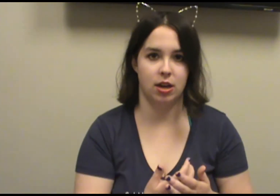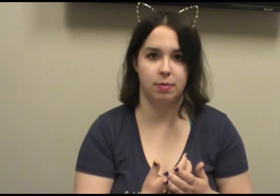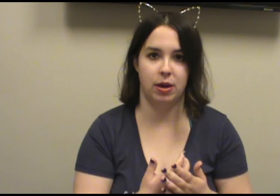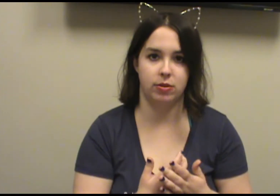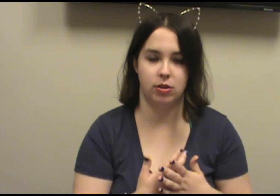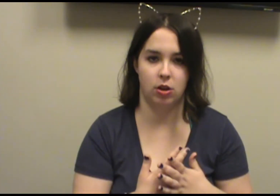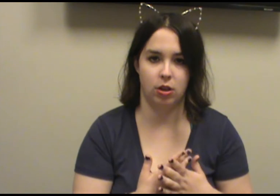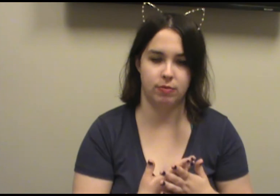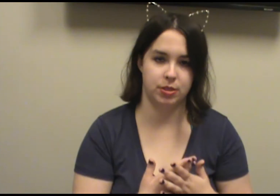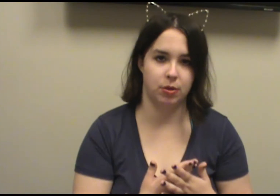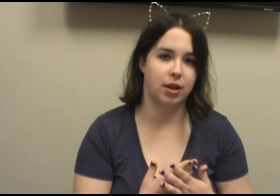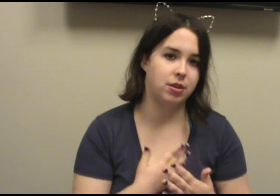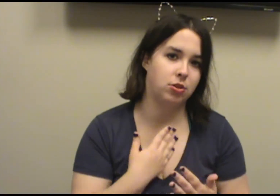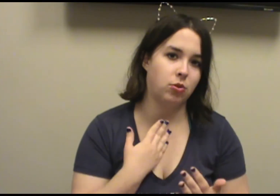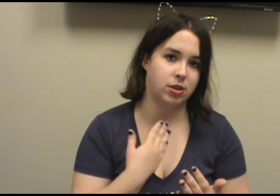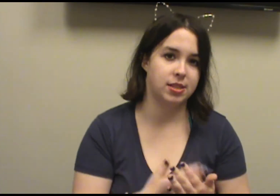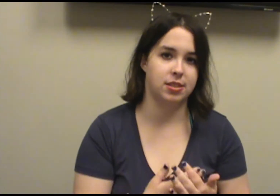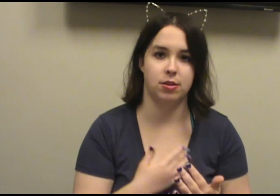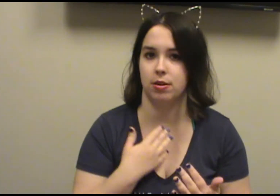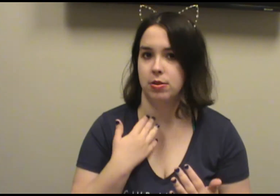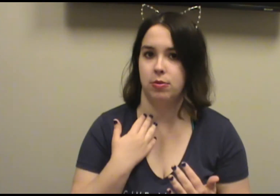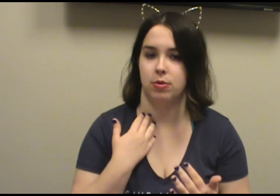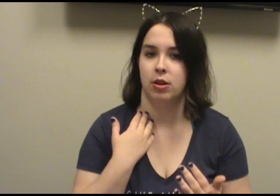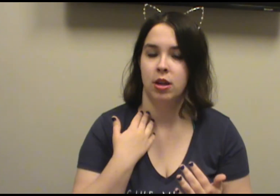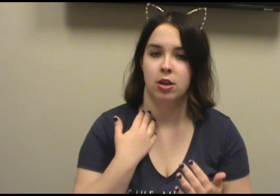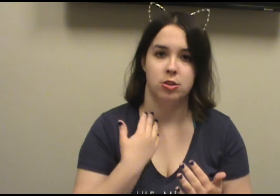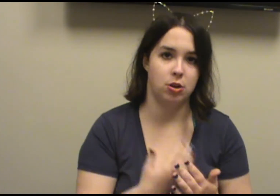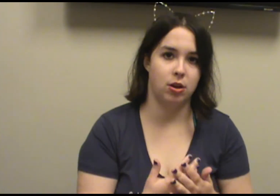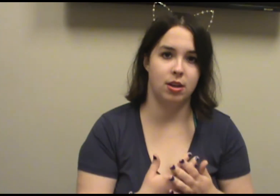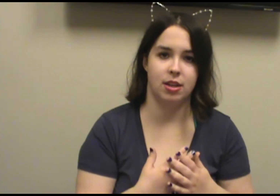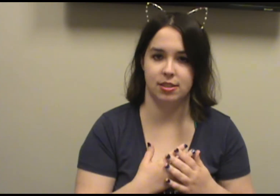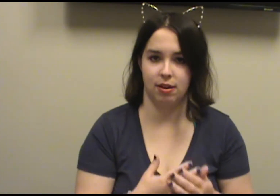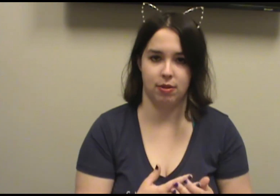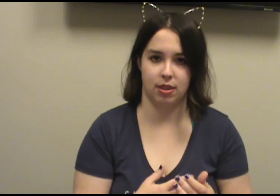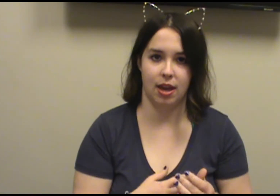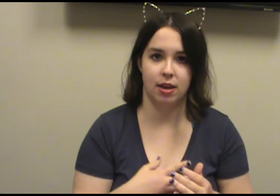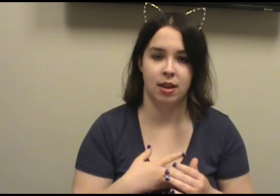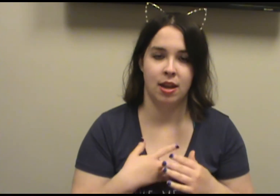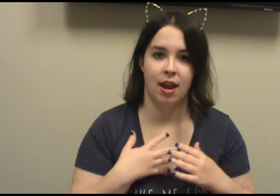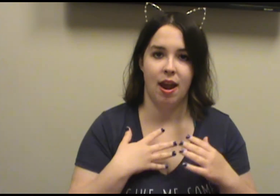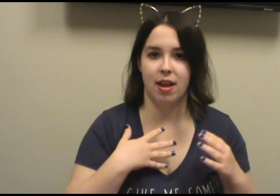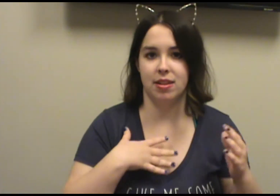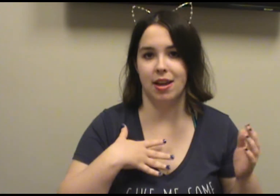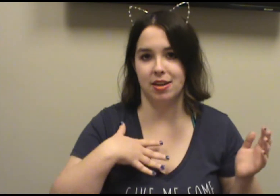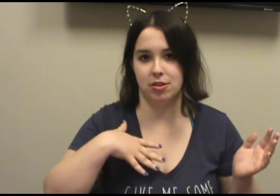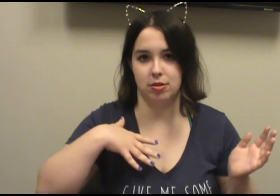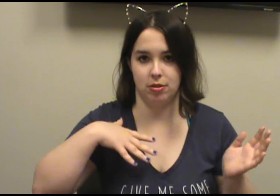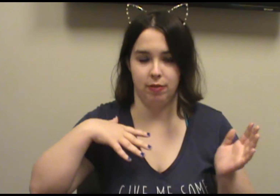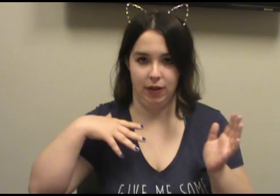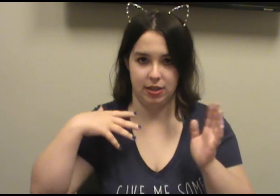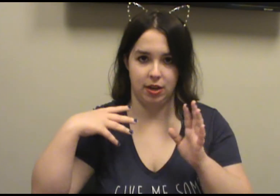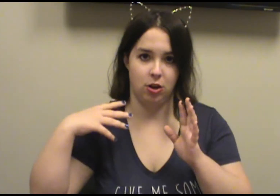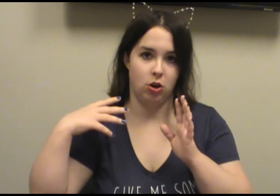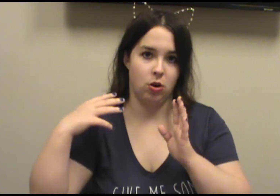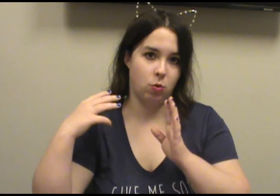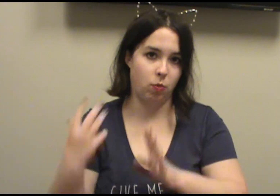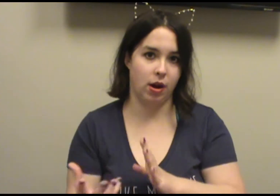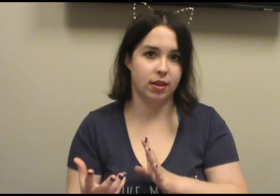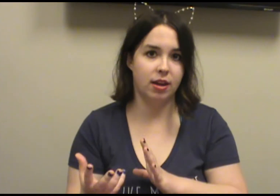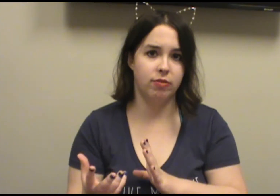about all of what's going on to her sister, or to Jaune, and stuff like that. And then it's also affecting her work life,